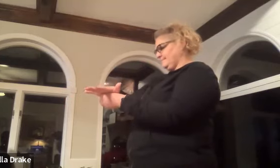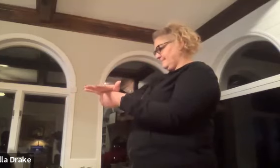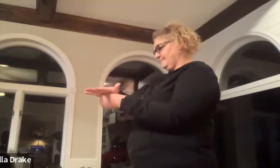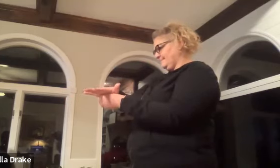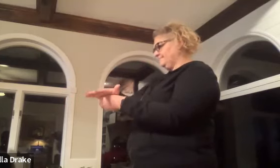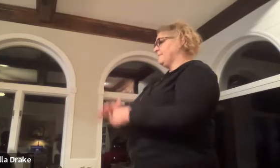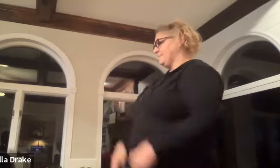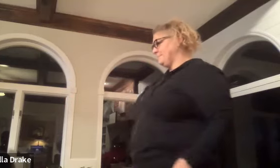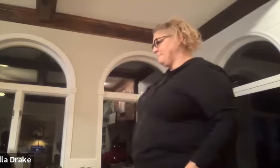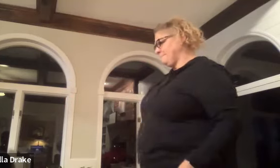yep